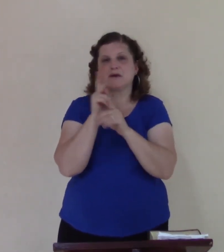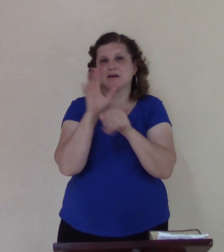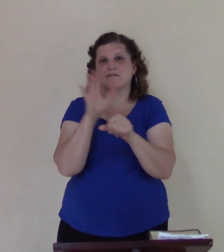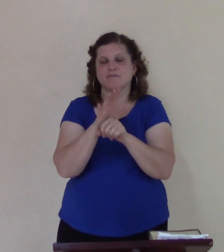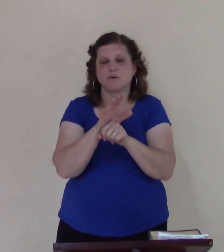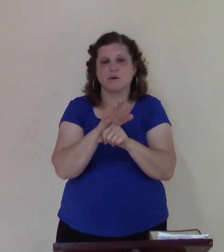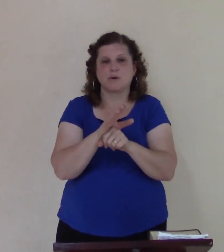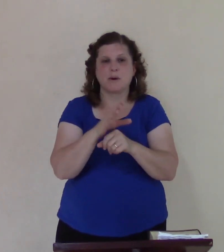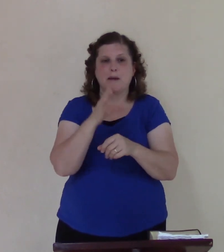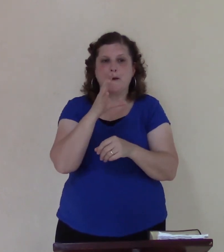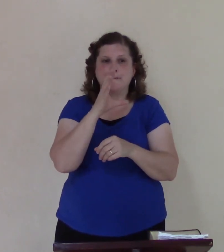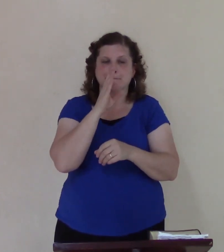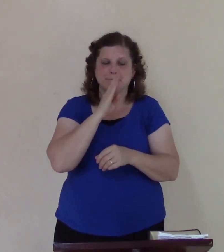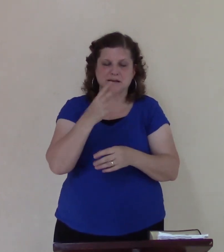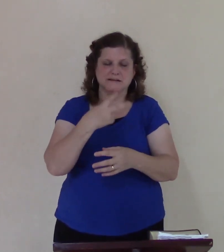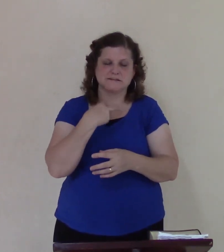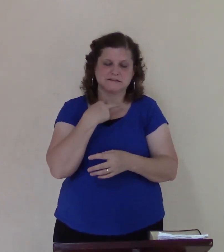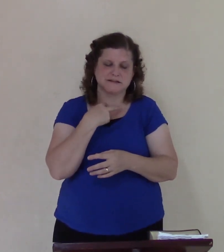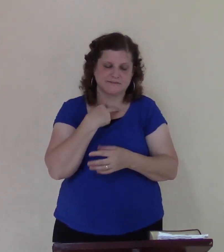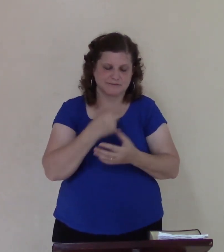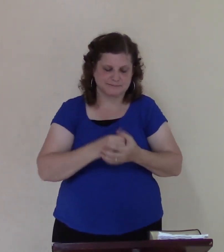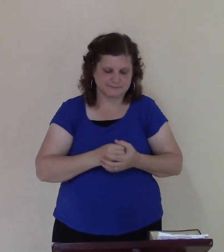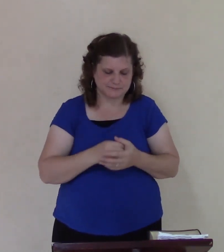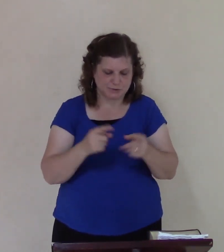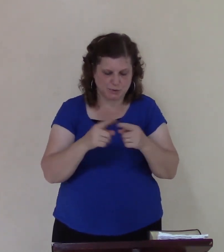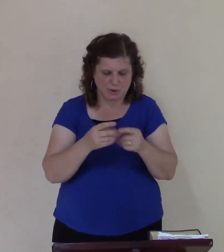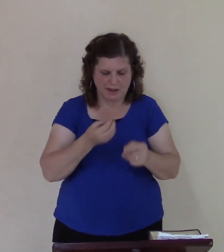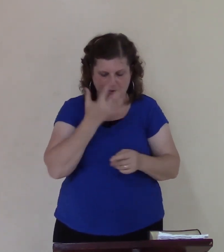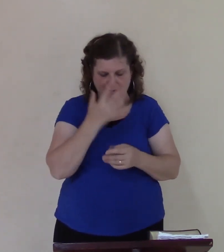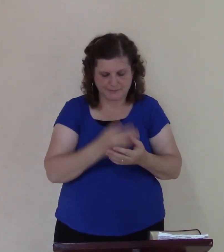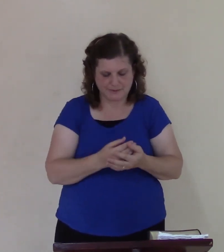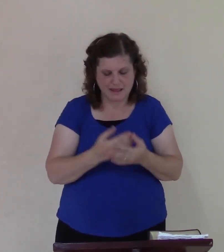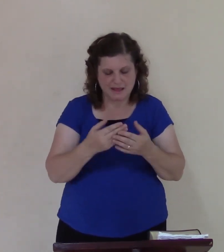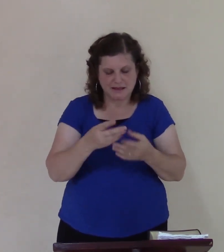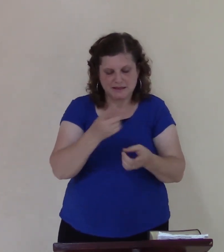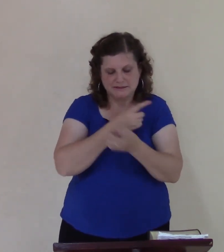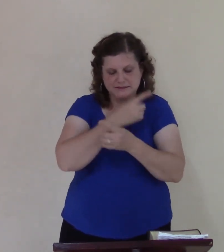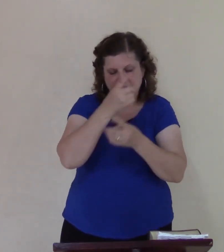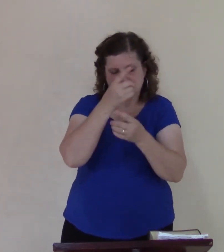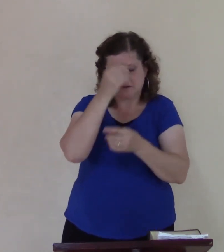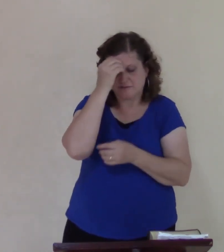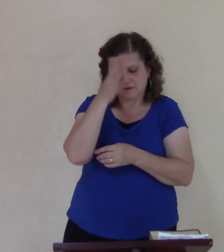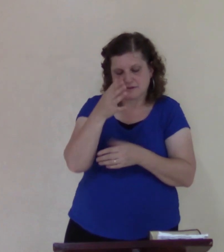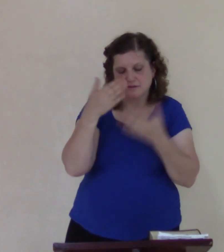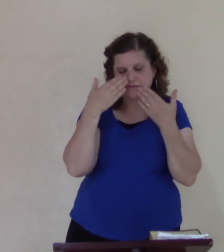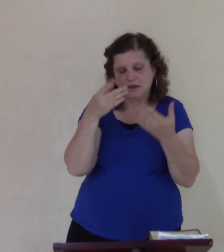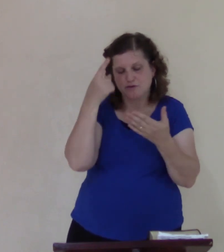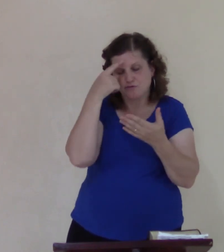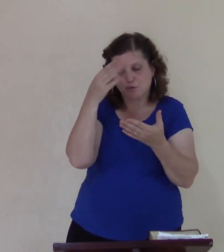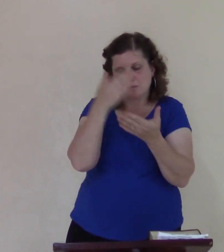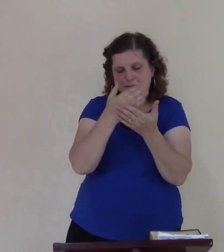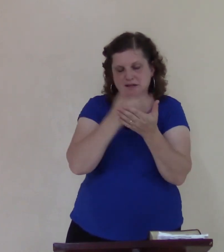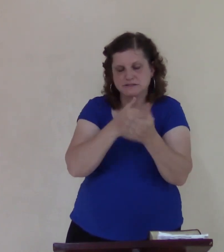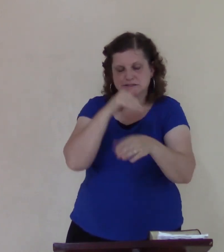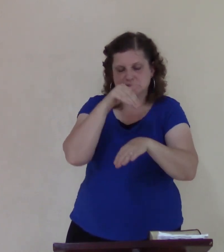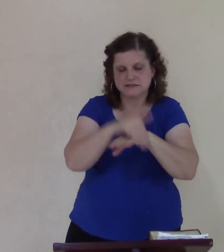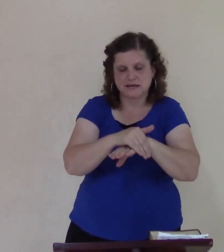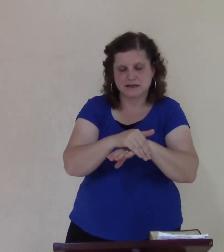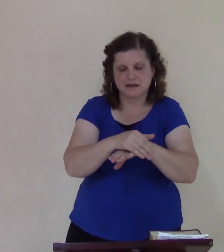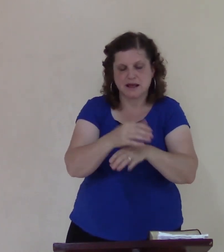that is great Father we love you thank you the message tonight I pray Father speak to our hearts draw your hope help us overcome